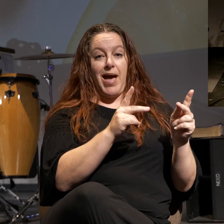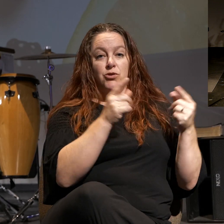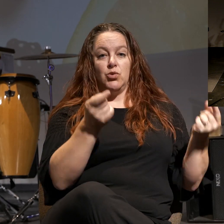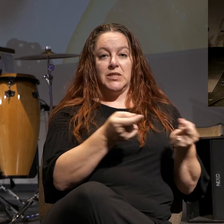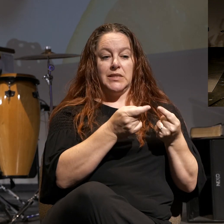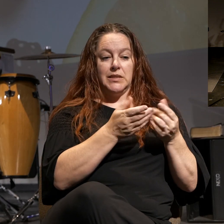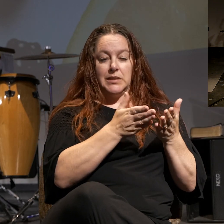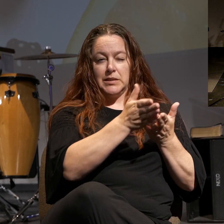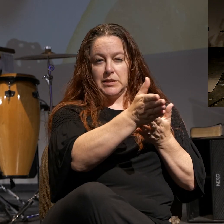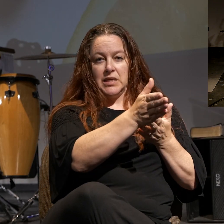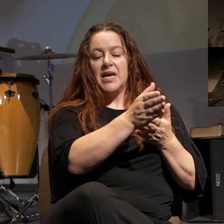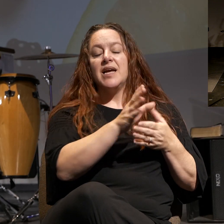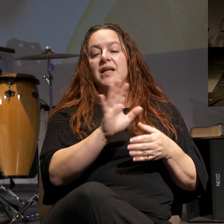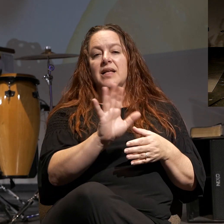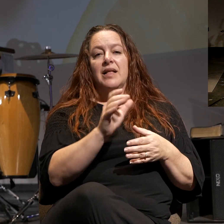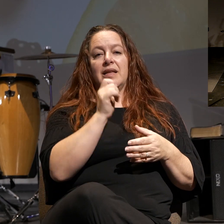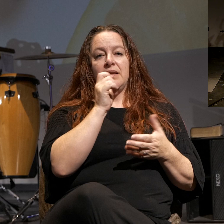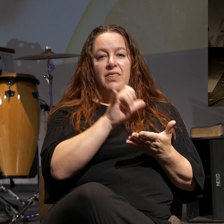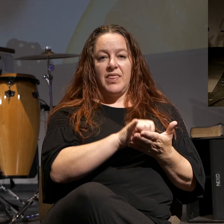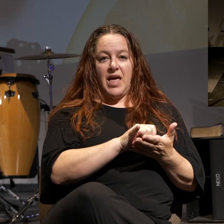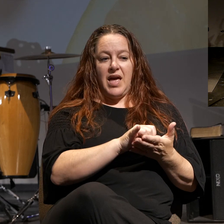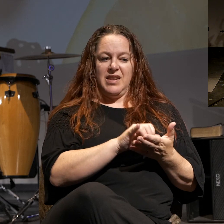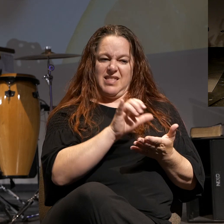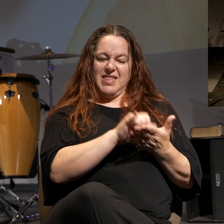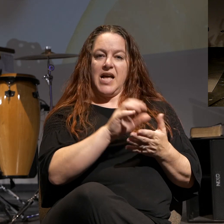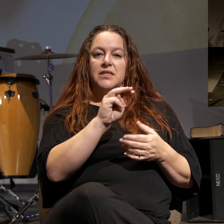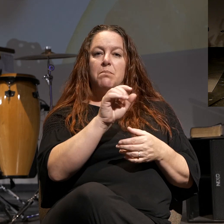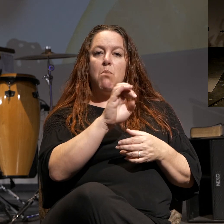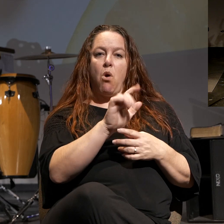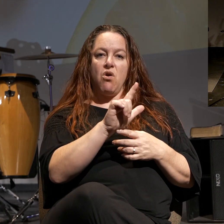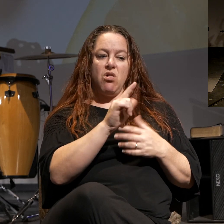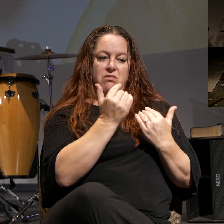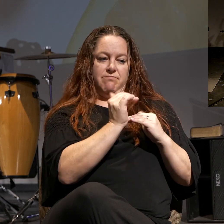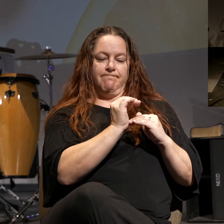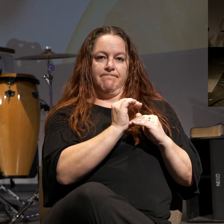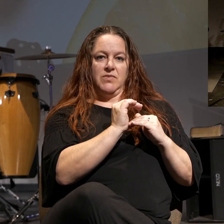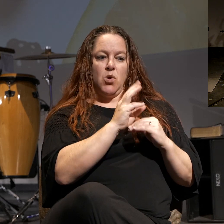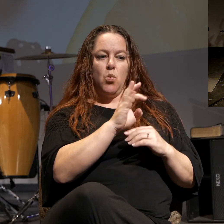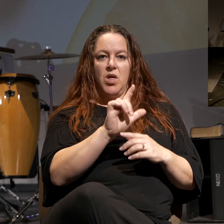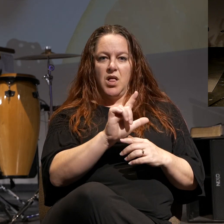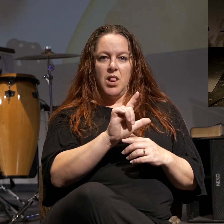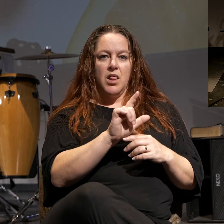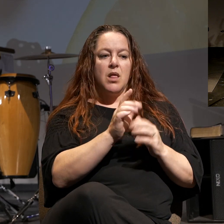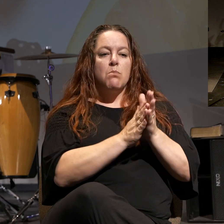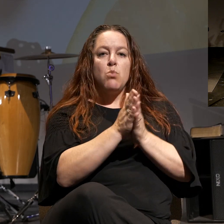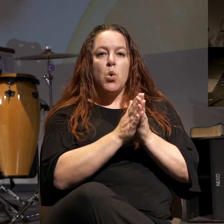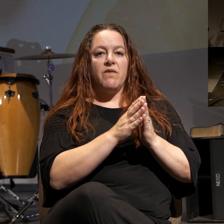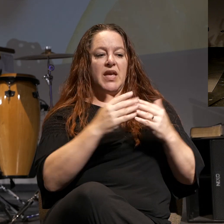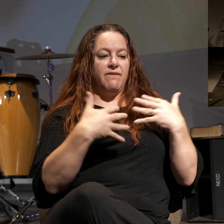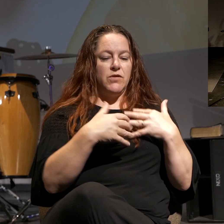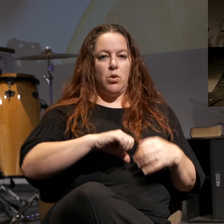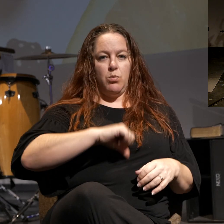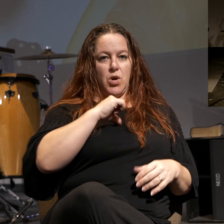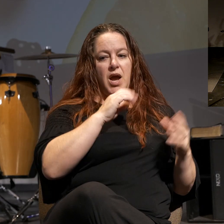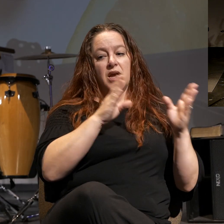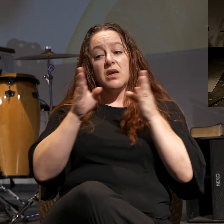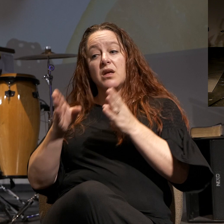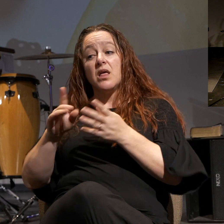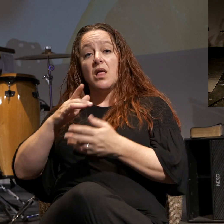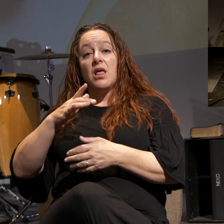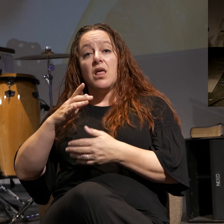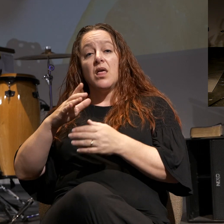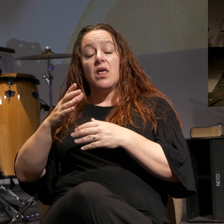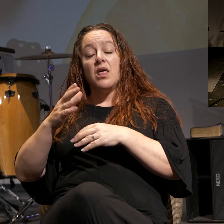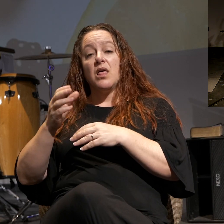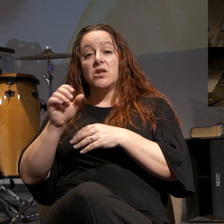So he's not talking about that. That's a morally restrained will motivated by fear and pride. We're talking about a supernaturally transformed